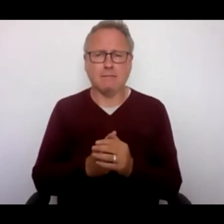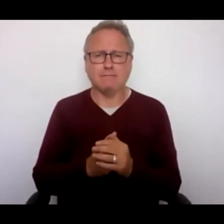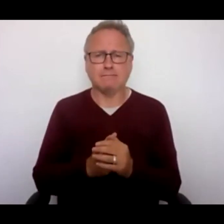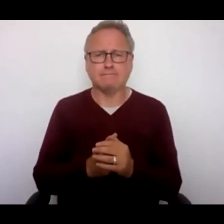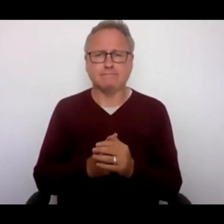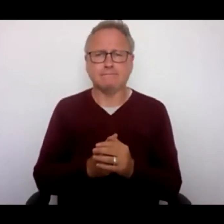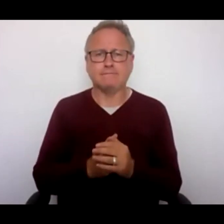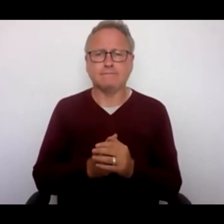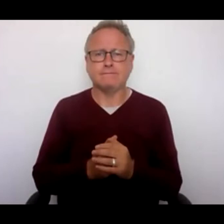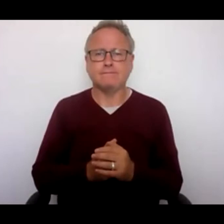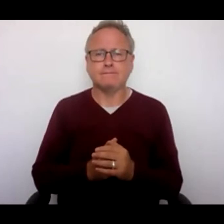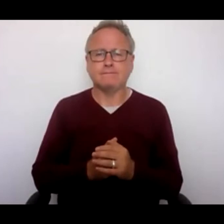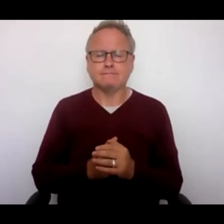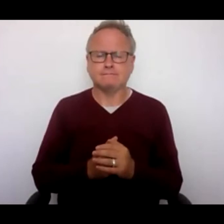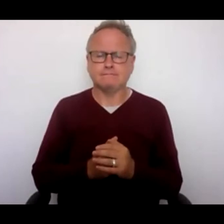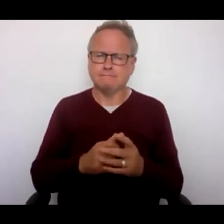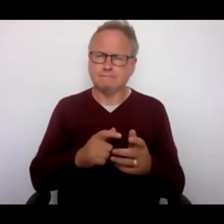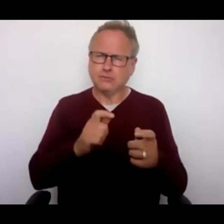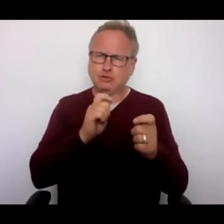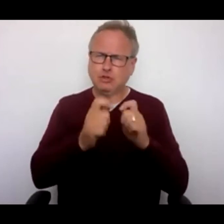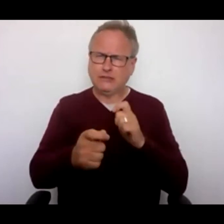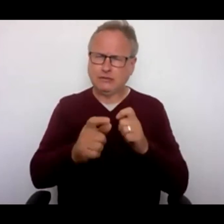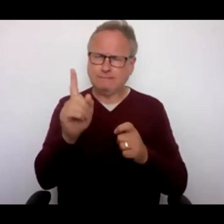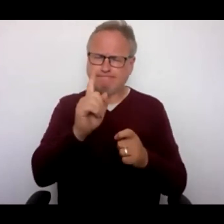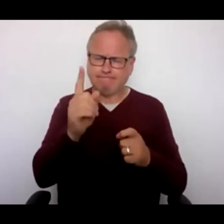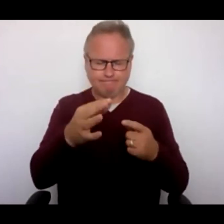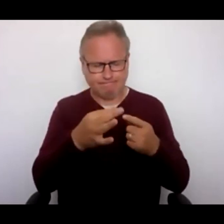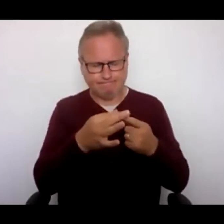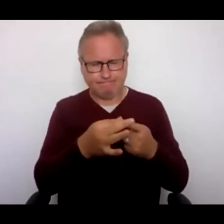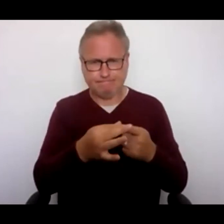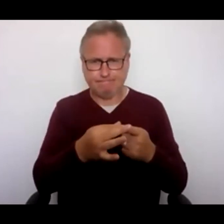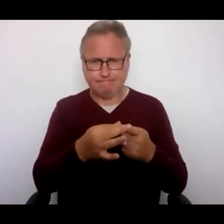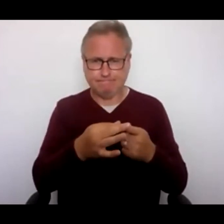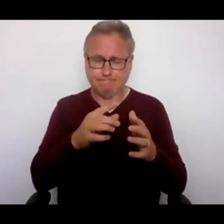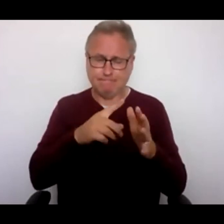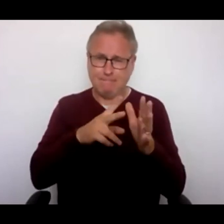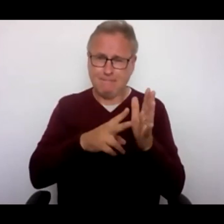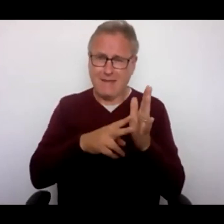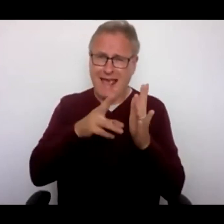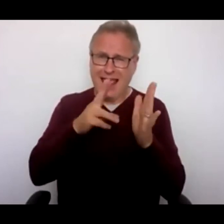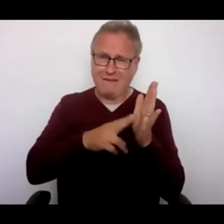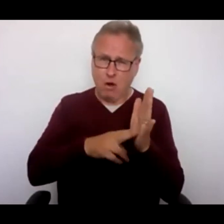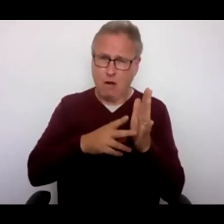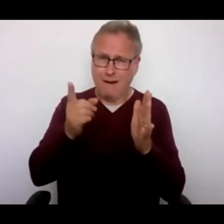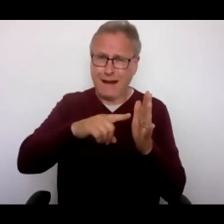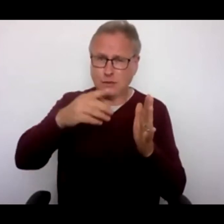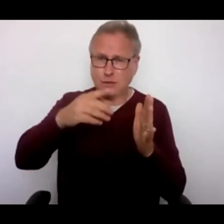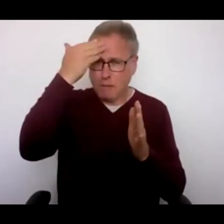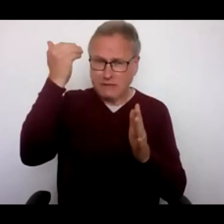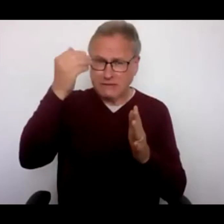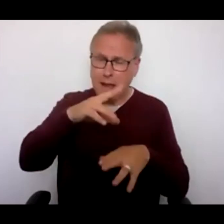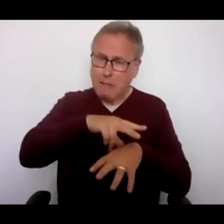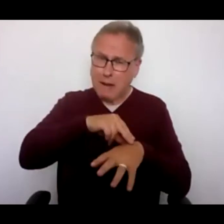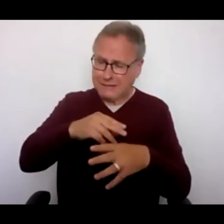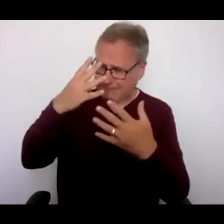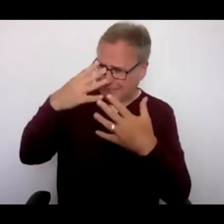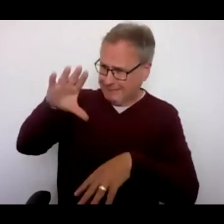What are the changes? Avon and Somerset Police have told Bath and North East Somerset